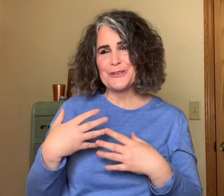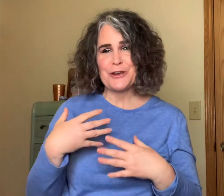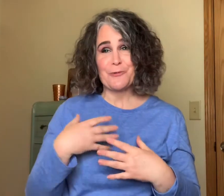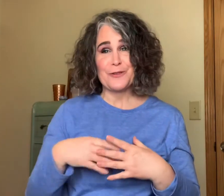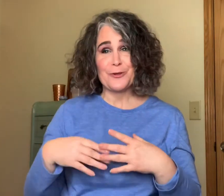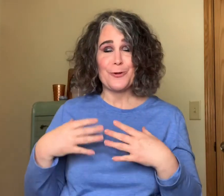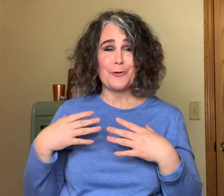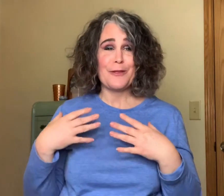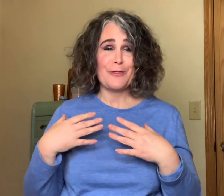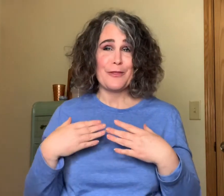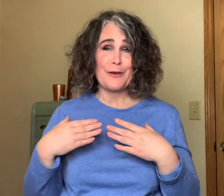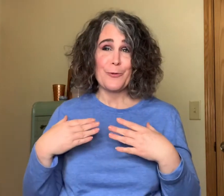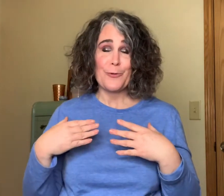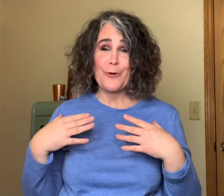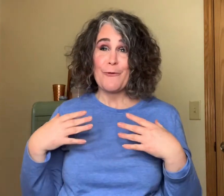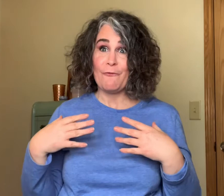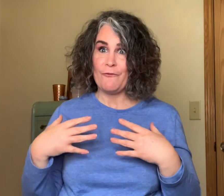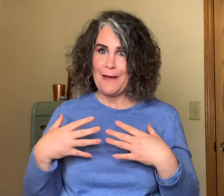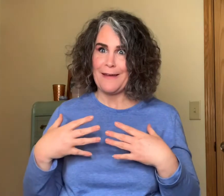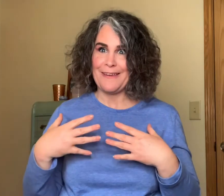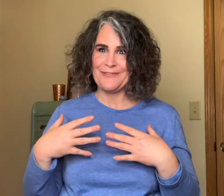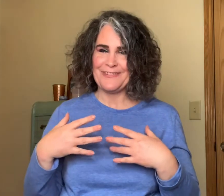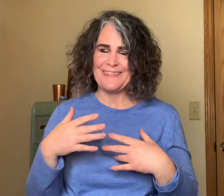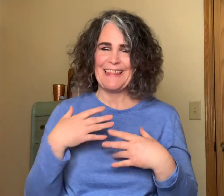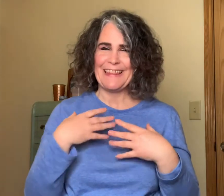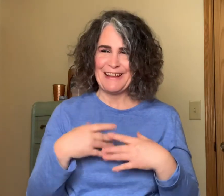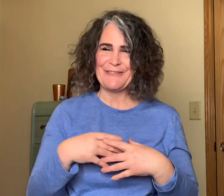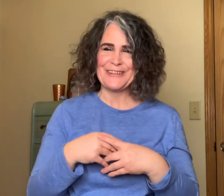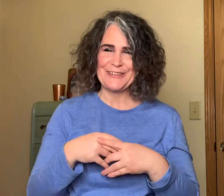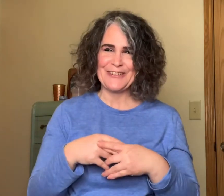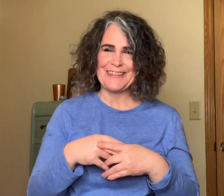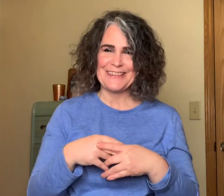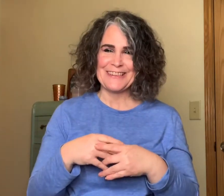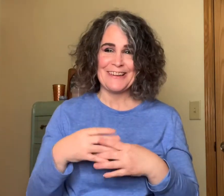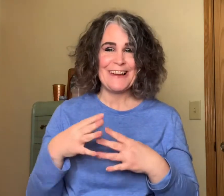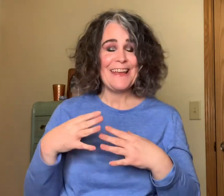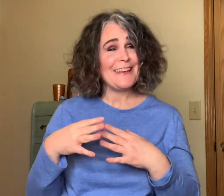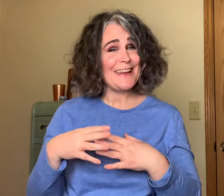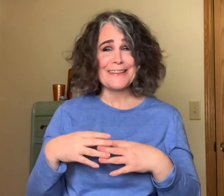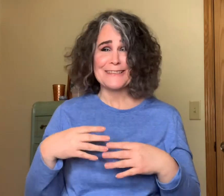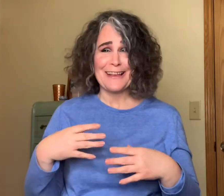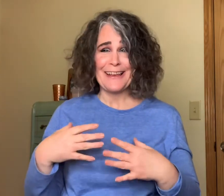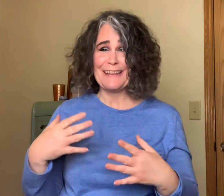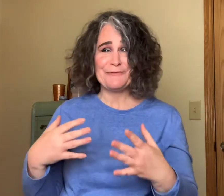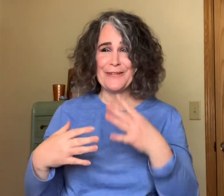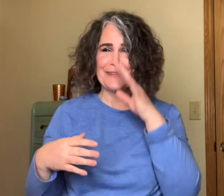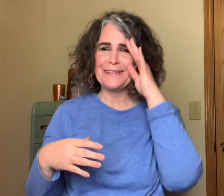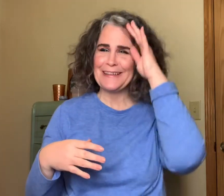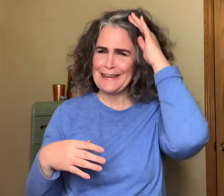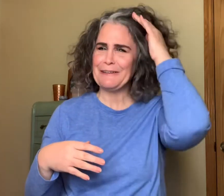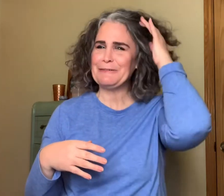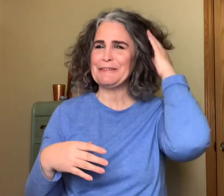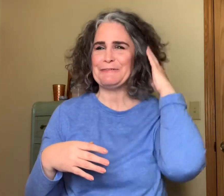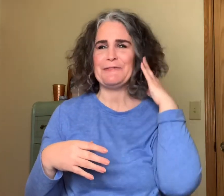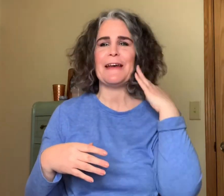share with you the five that I want to try this year. Yes I have whittled it down to five